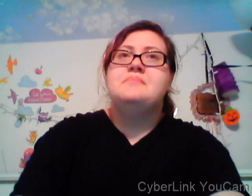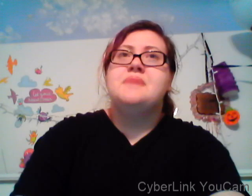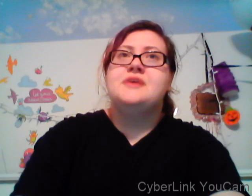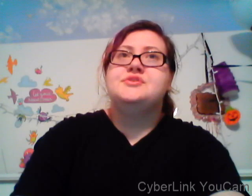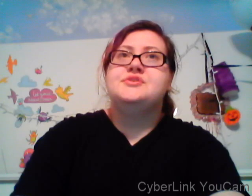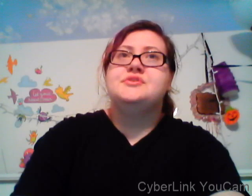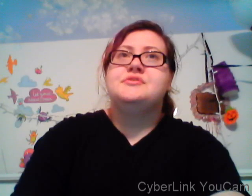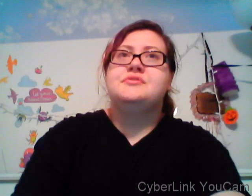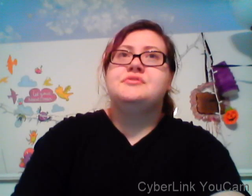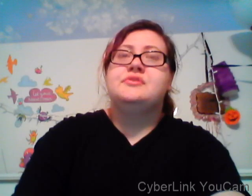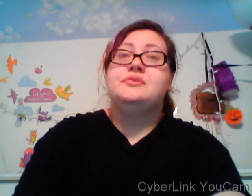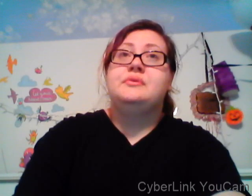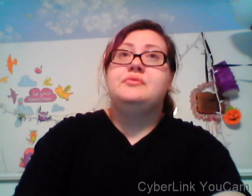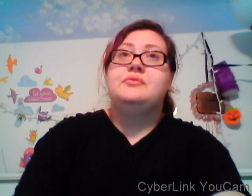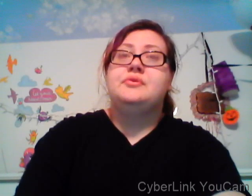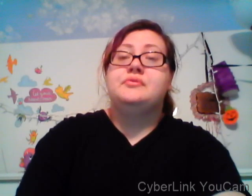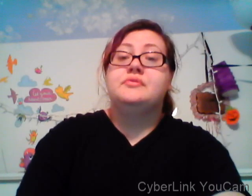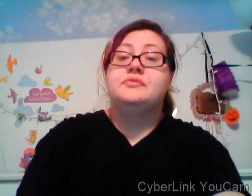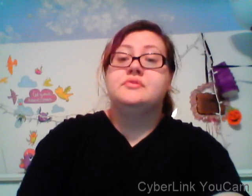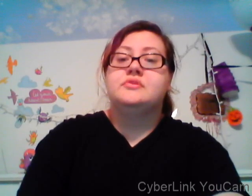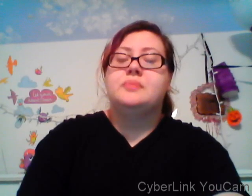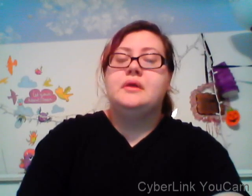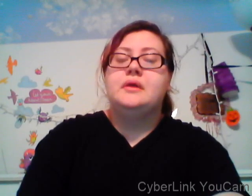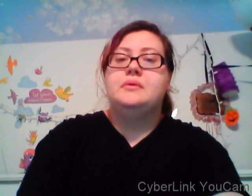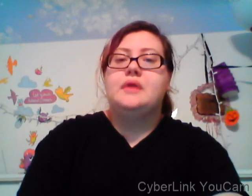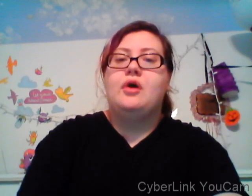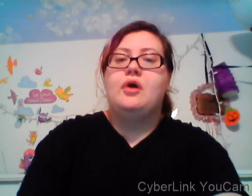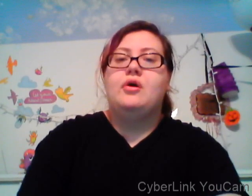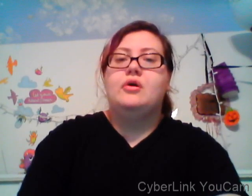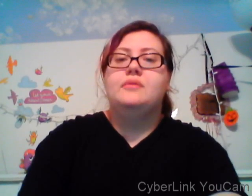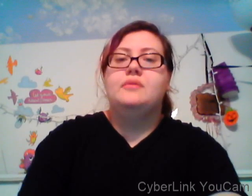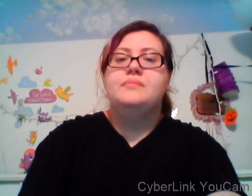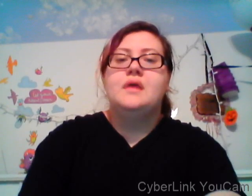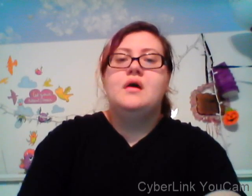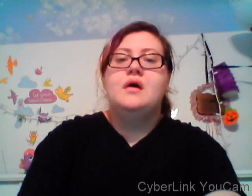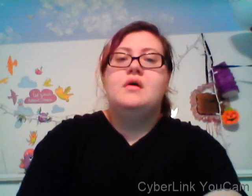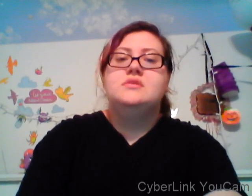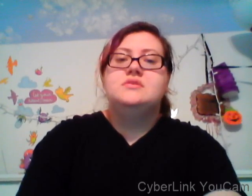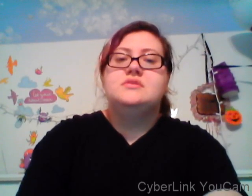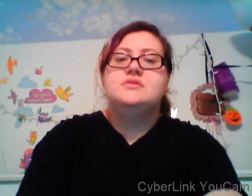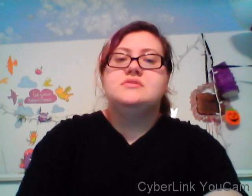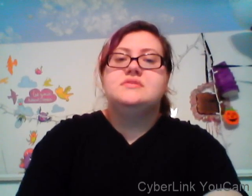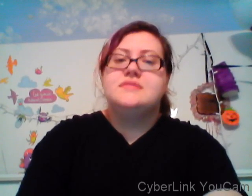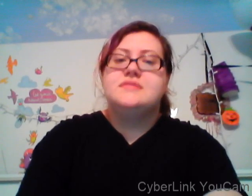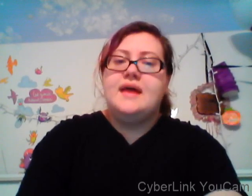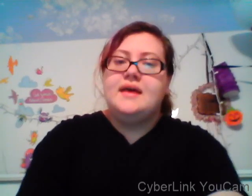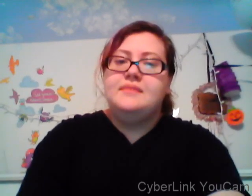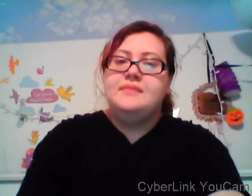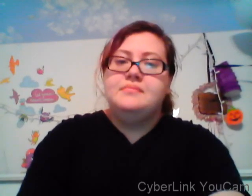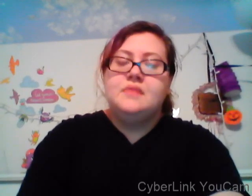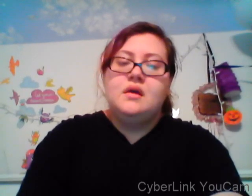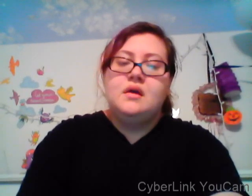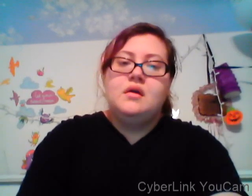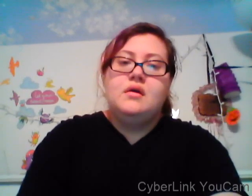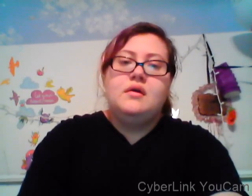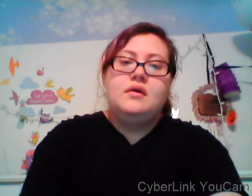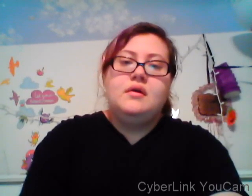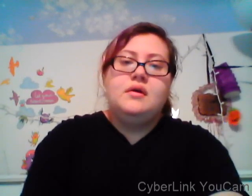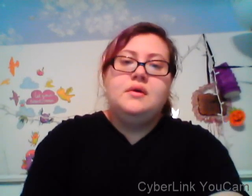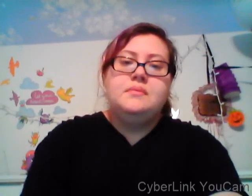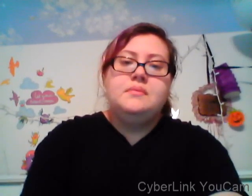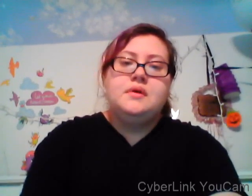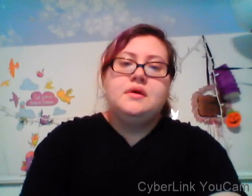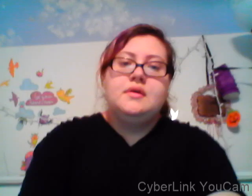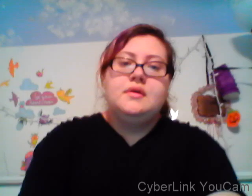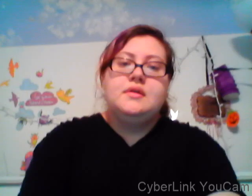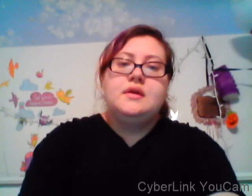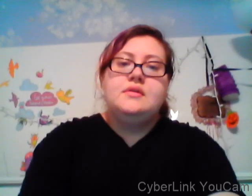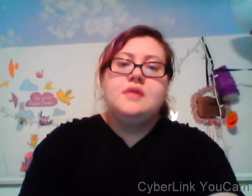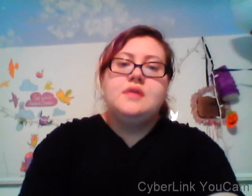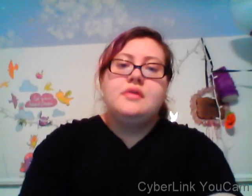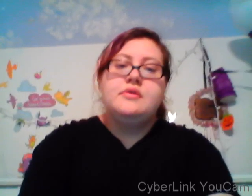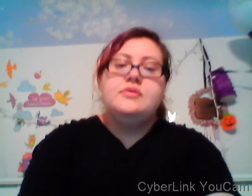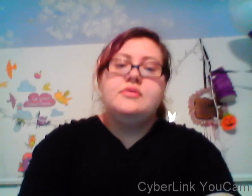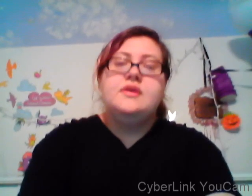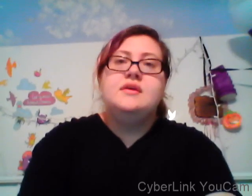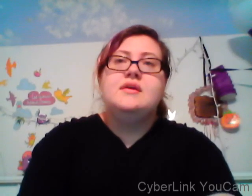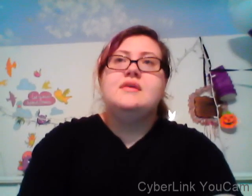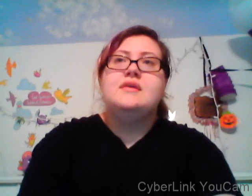vlogs I'm not going to be making them daily vlogs um I'm going to be filming short clips here and